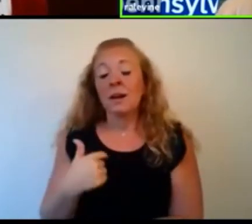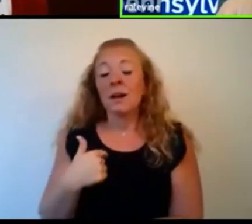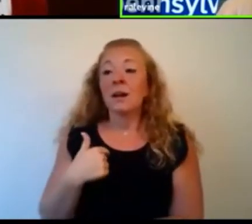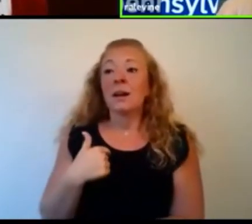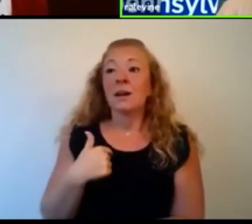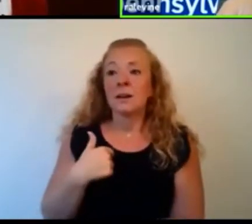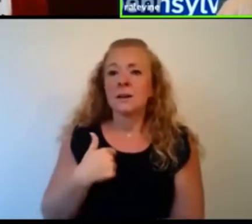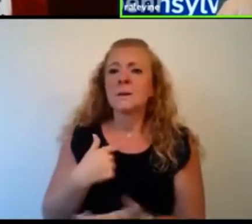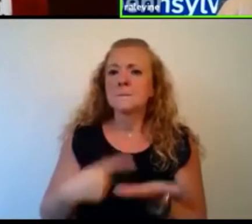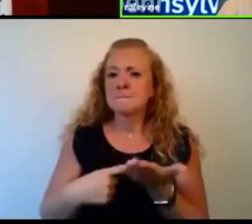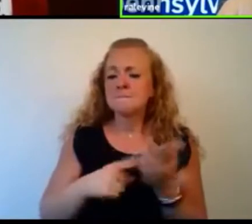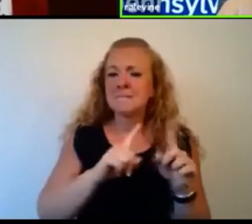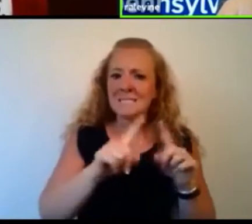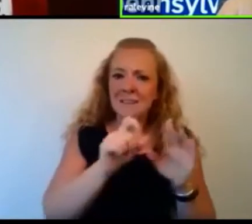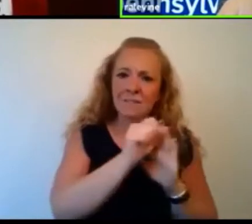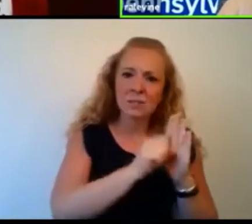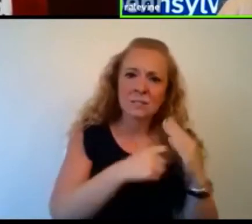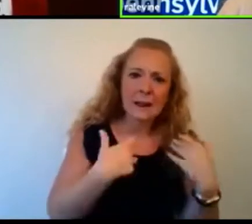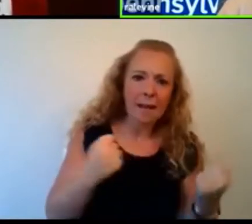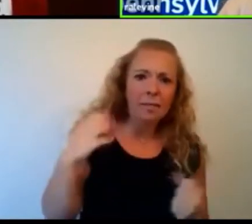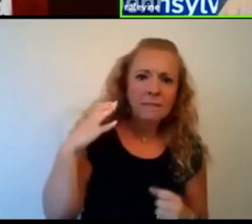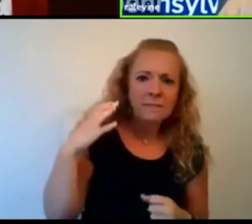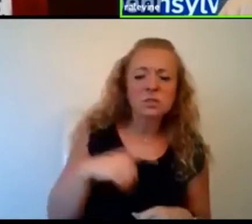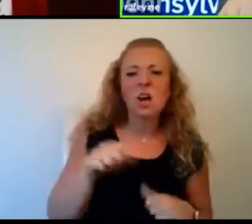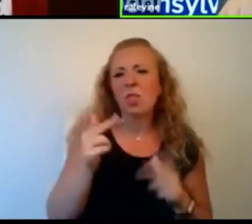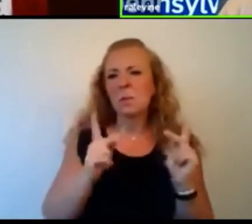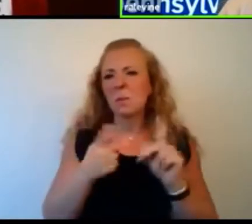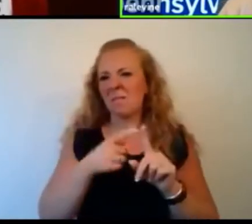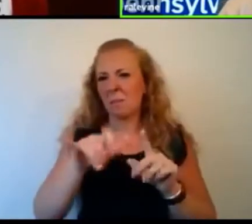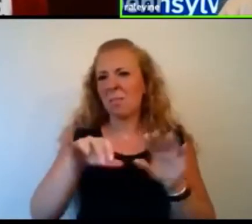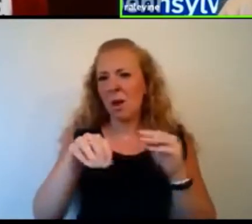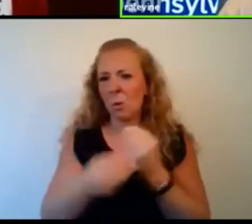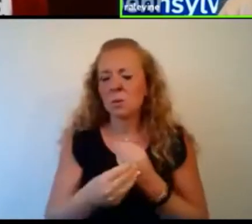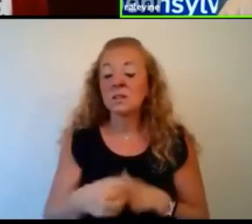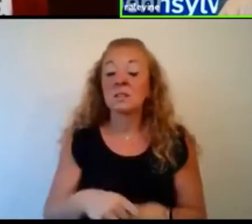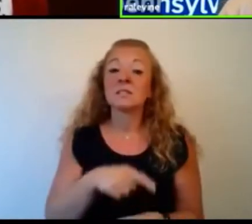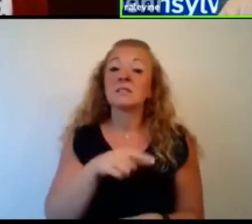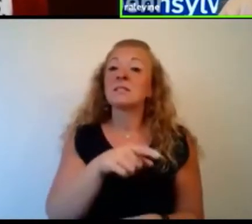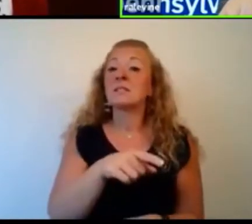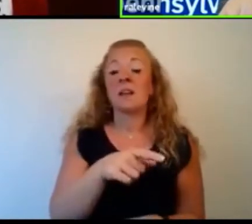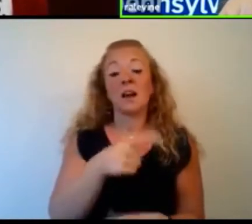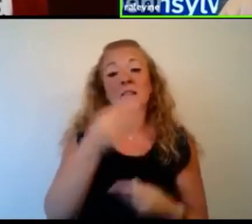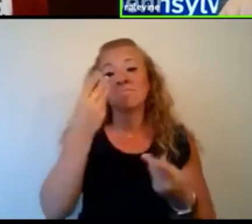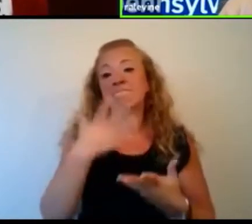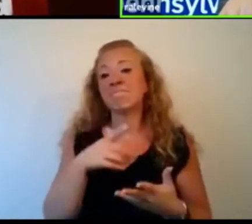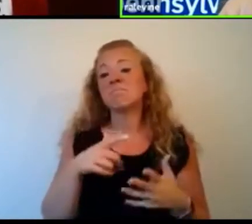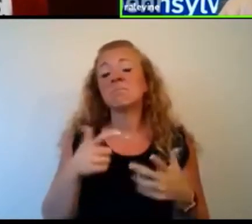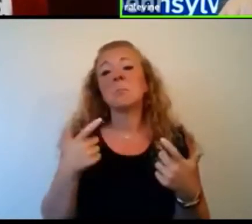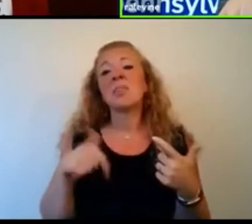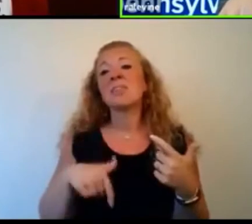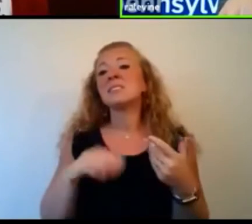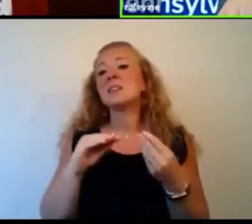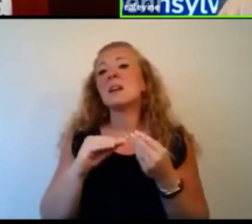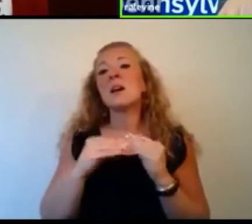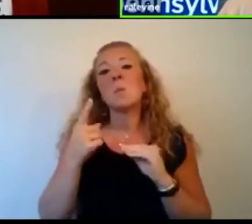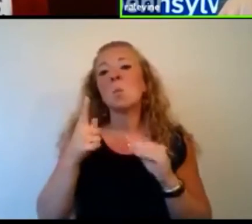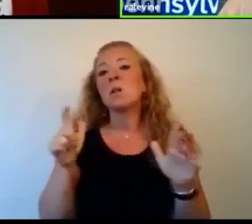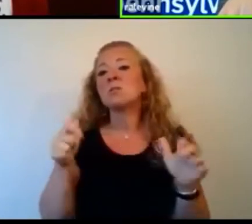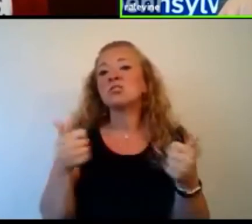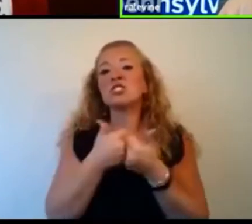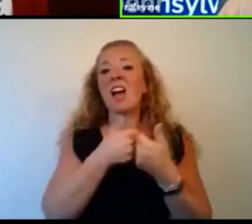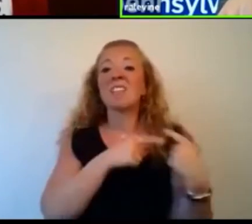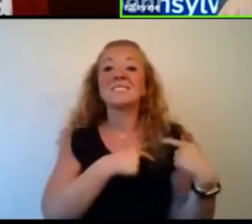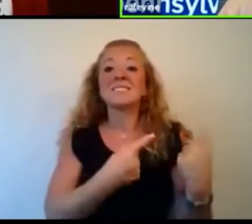officials and other representatives from ASTHO, this is probably the most challenged that state health officials have been since